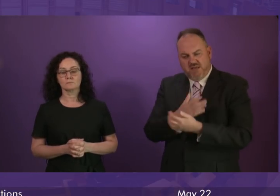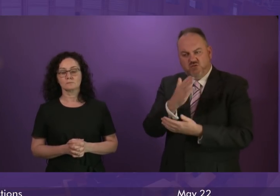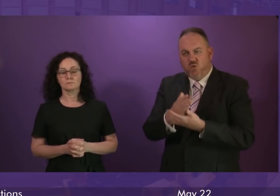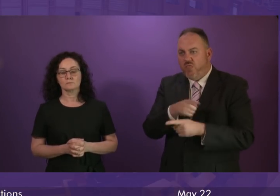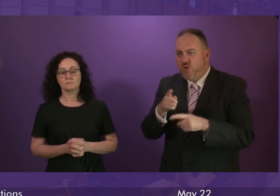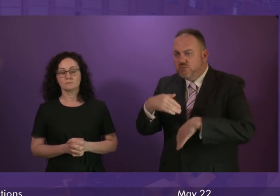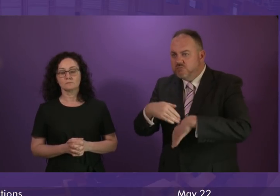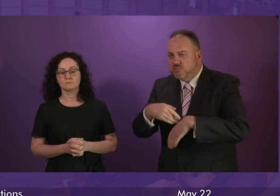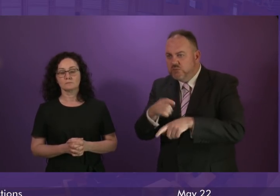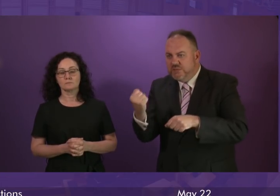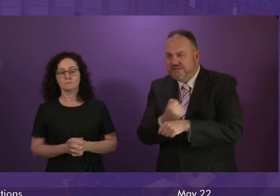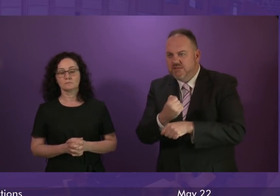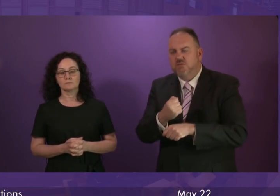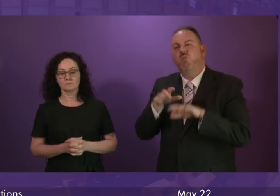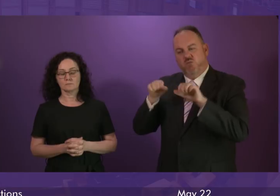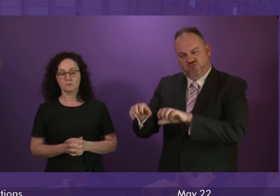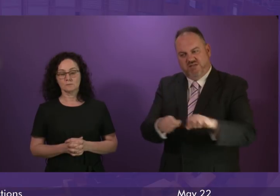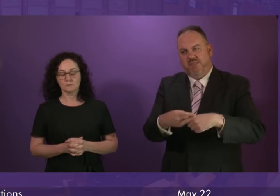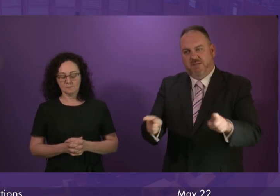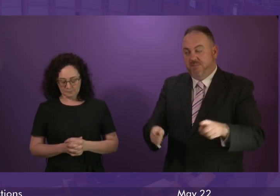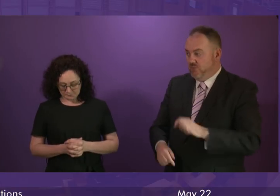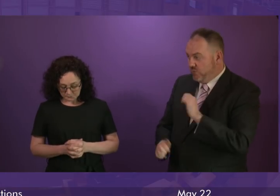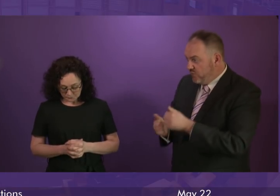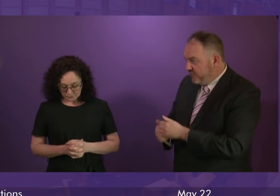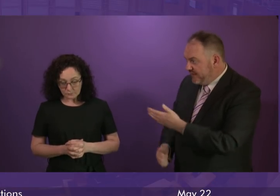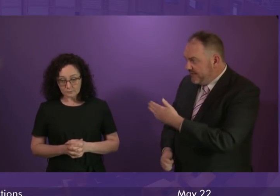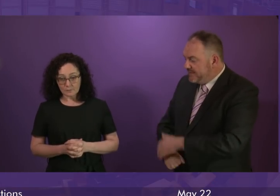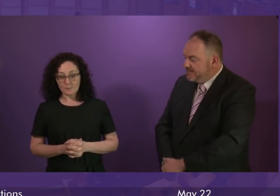bringing those responsible to justice? First Minister.